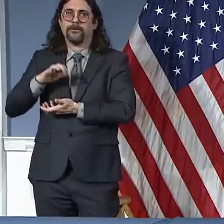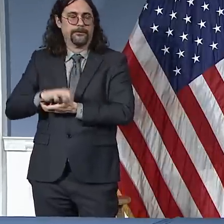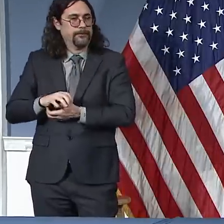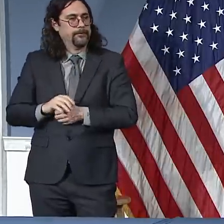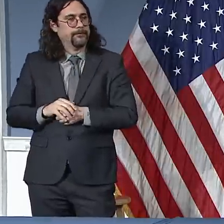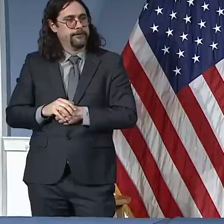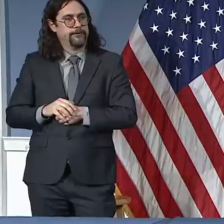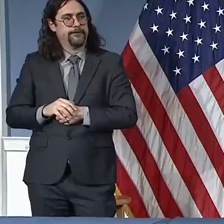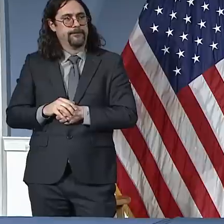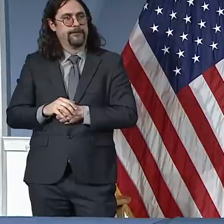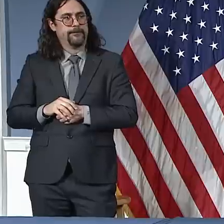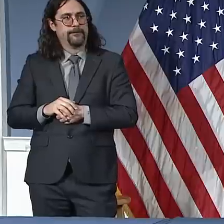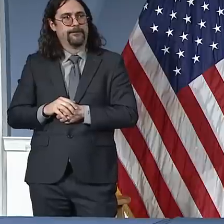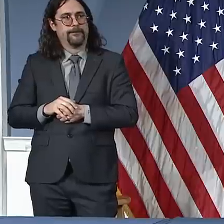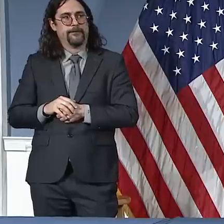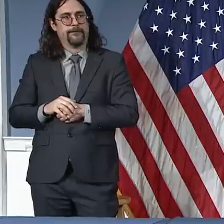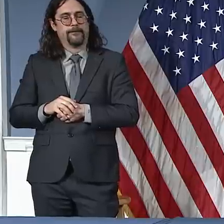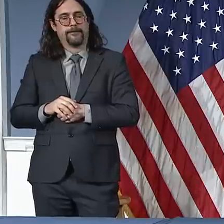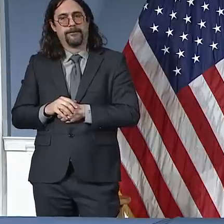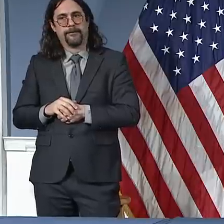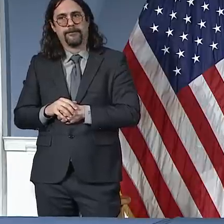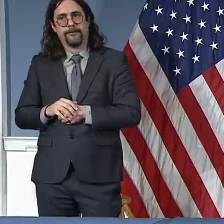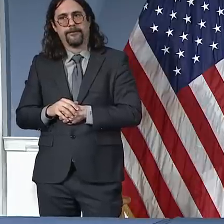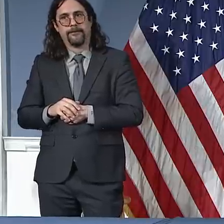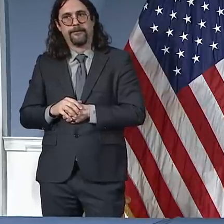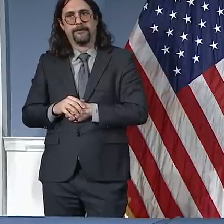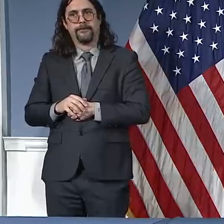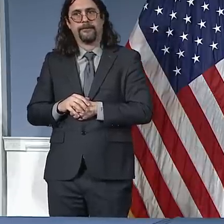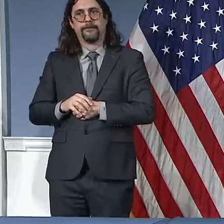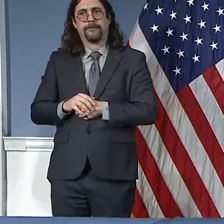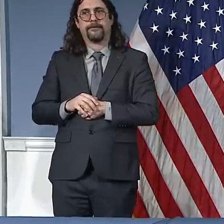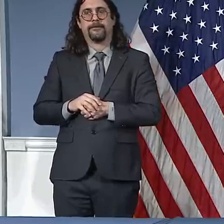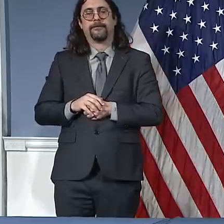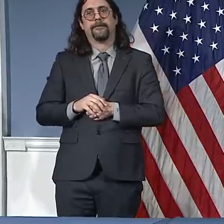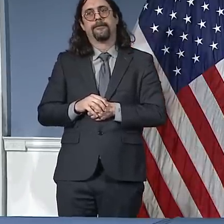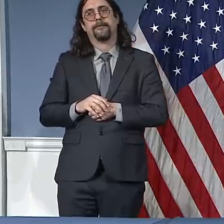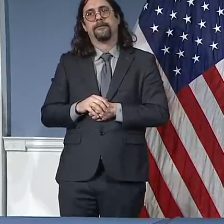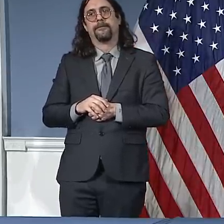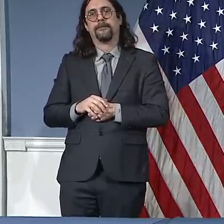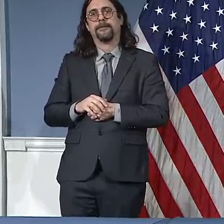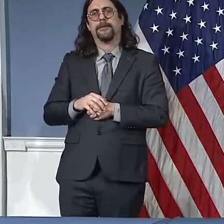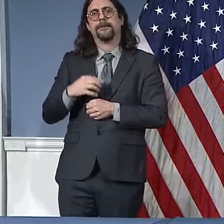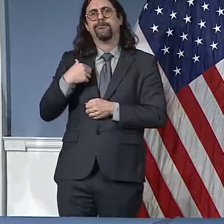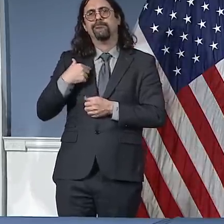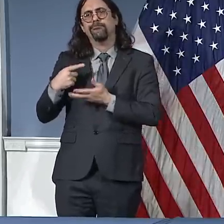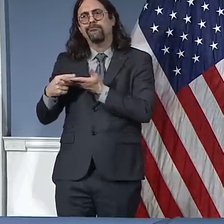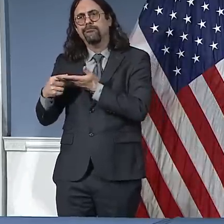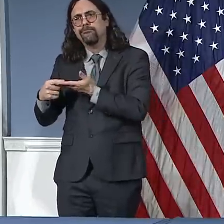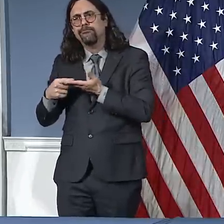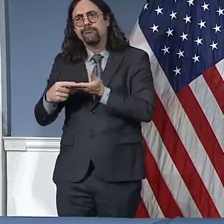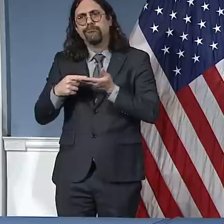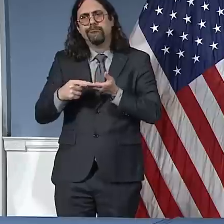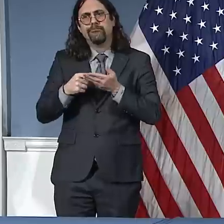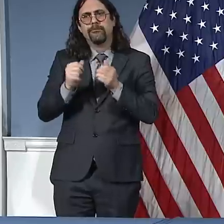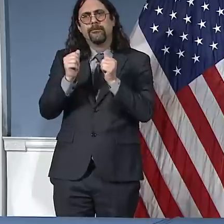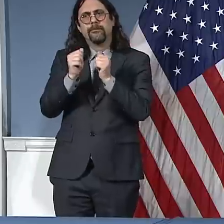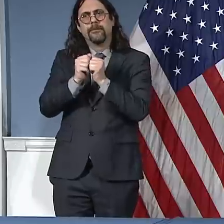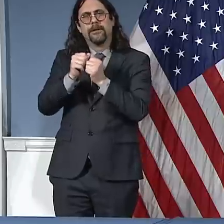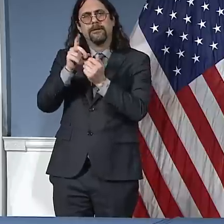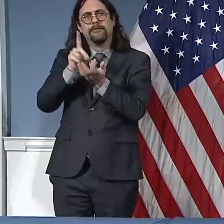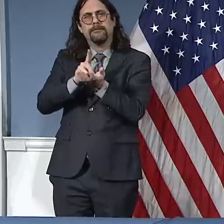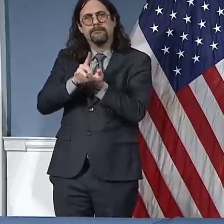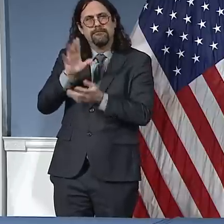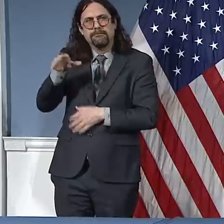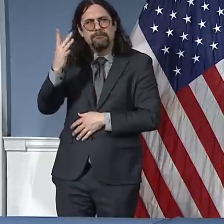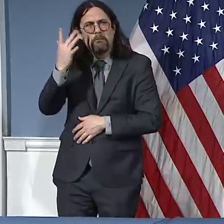talking with doctors from Kings County Hospital, one of our great public institutions, about why ventilators are so crucial. I think for a lot of us, you hear